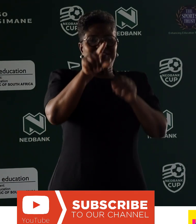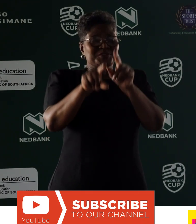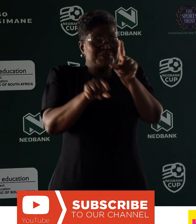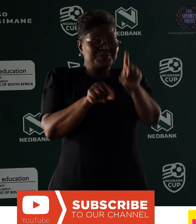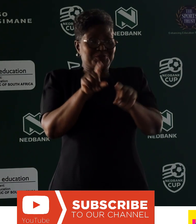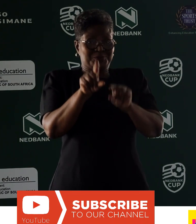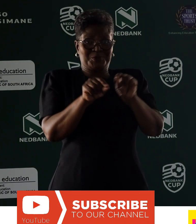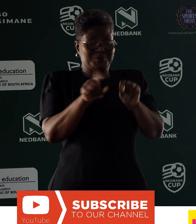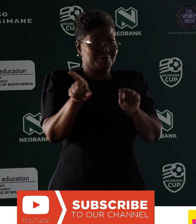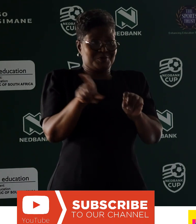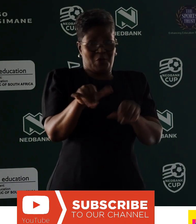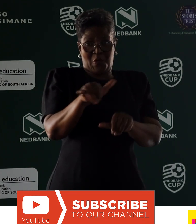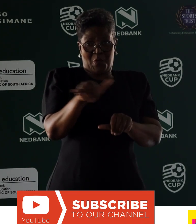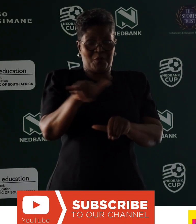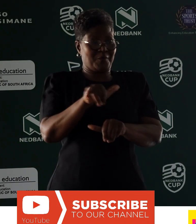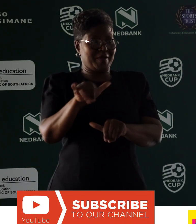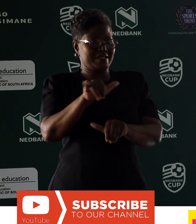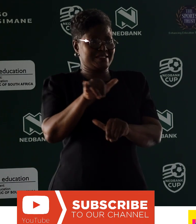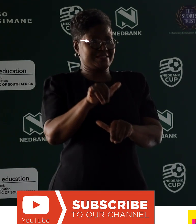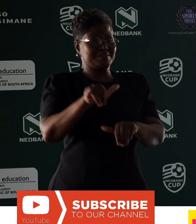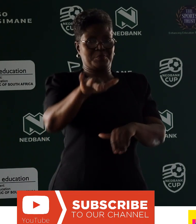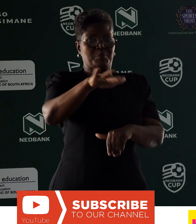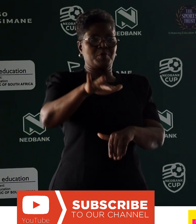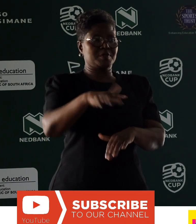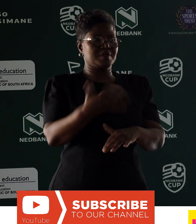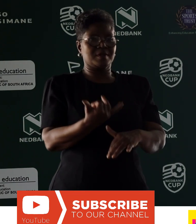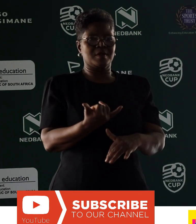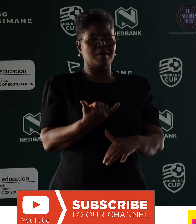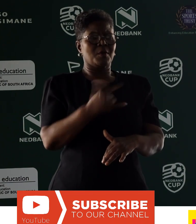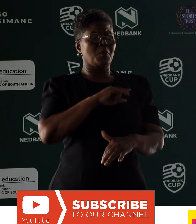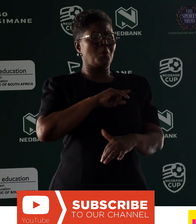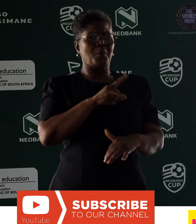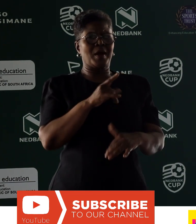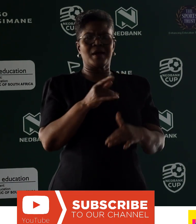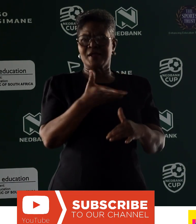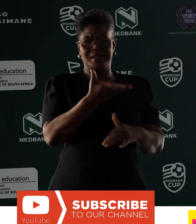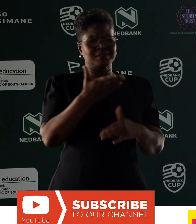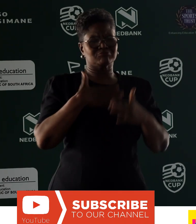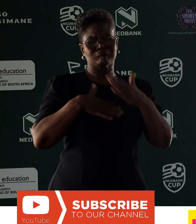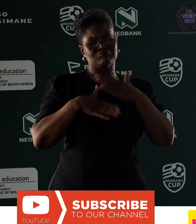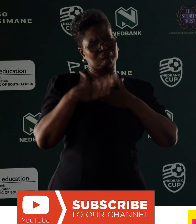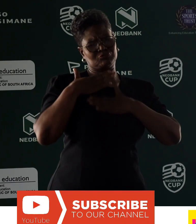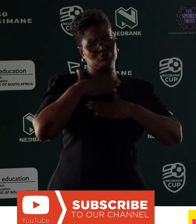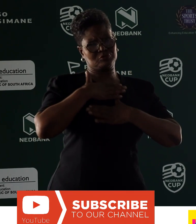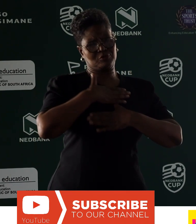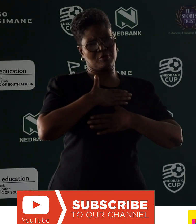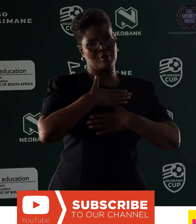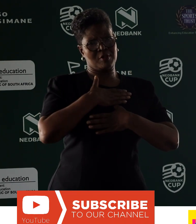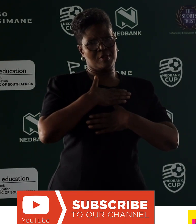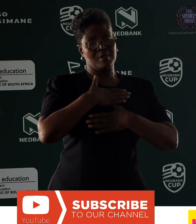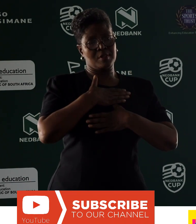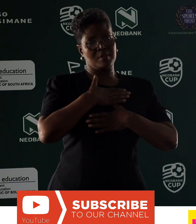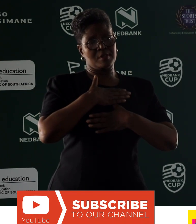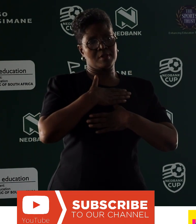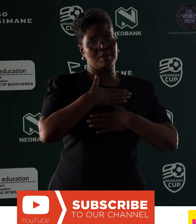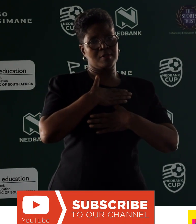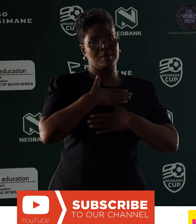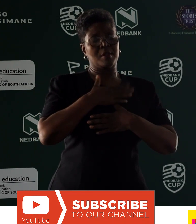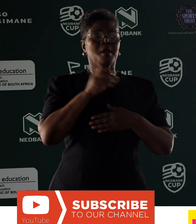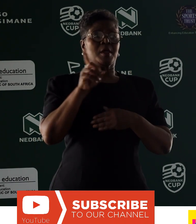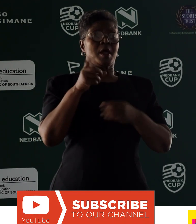on this occasion. Because it's emotional, that's where we come from,